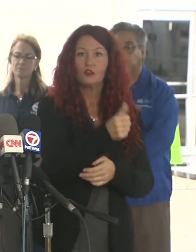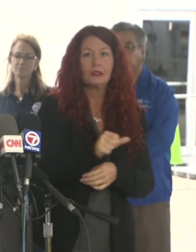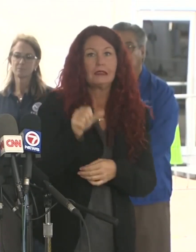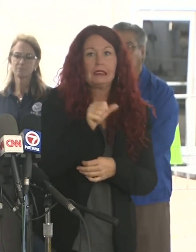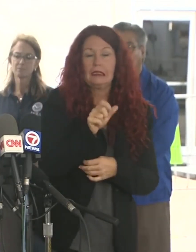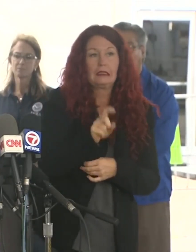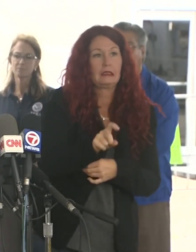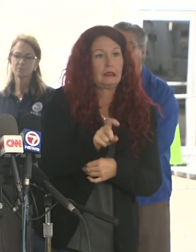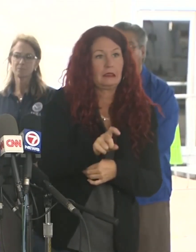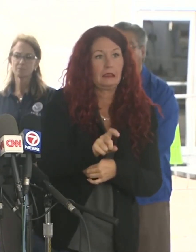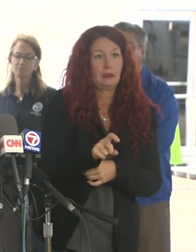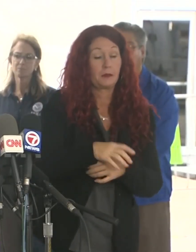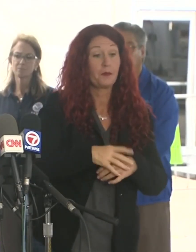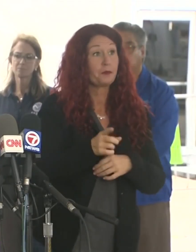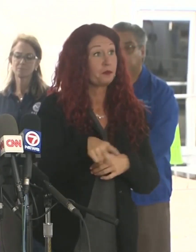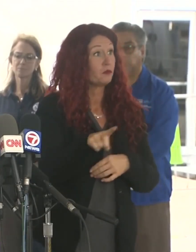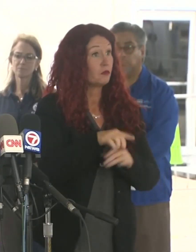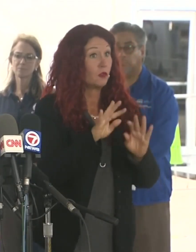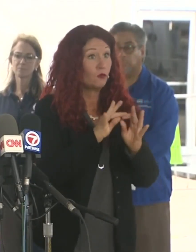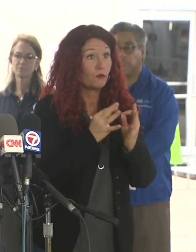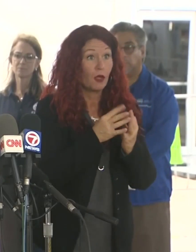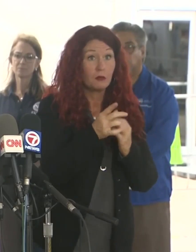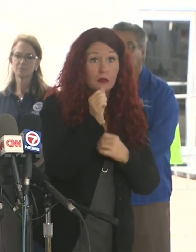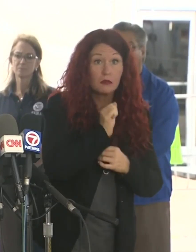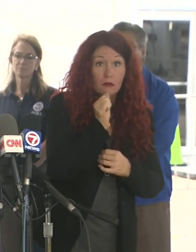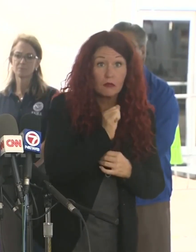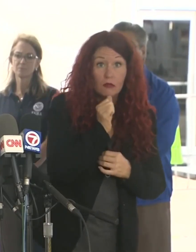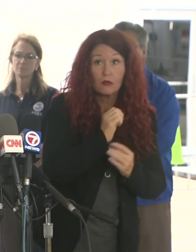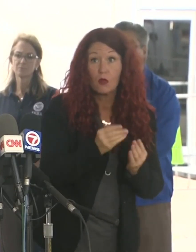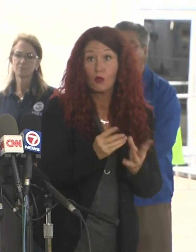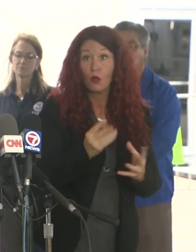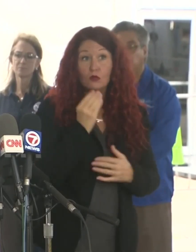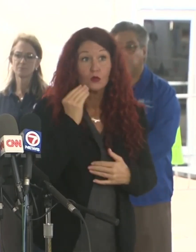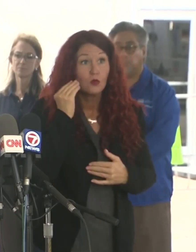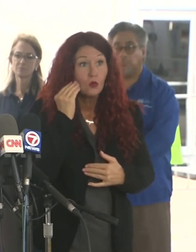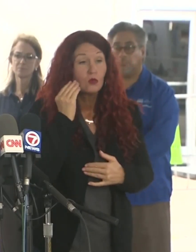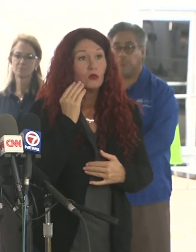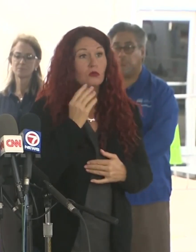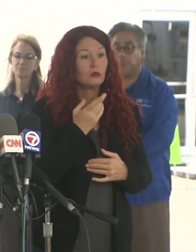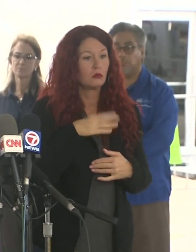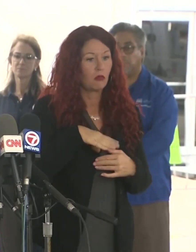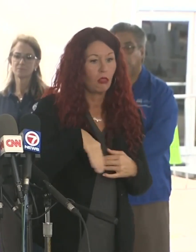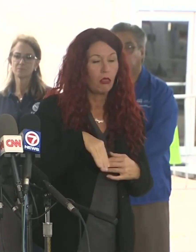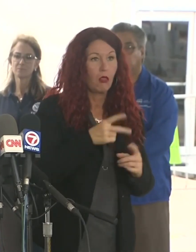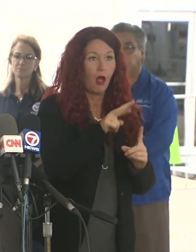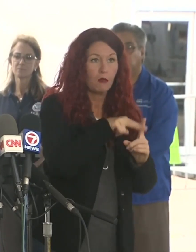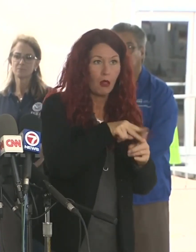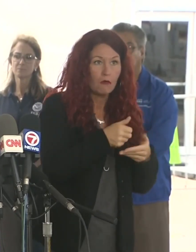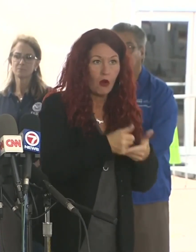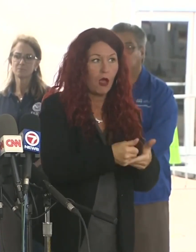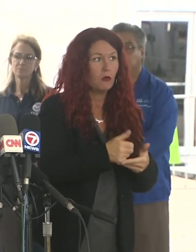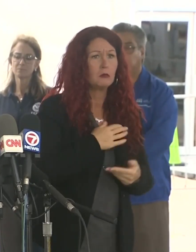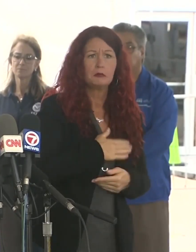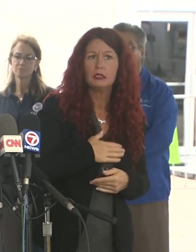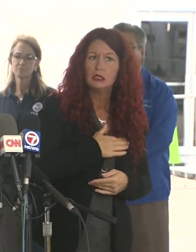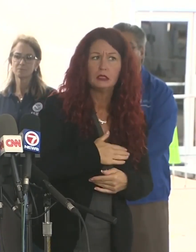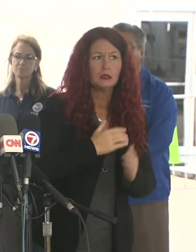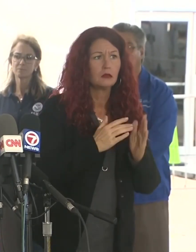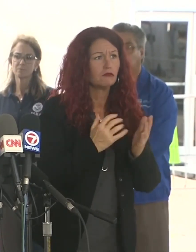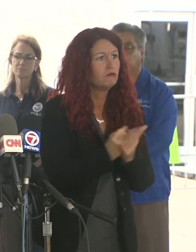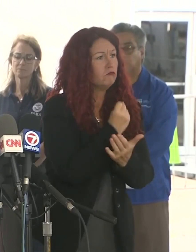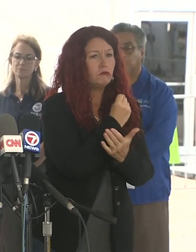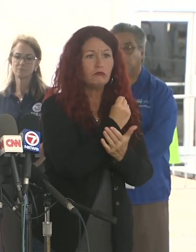those families who have not yet gone to the Family Assistance Center to do so, to take advantage of these very important resources.